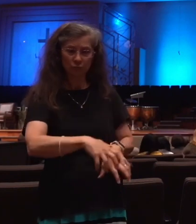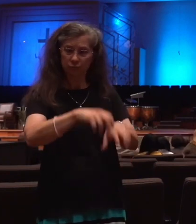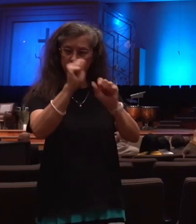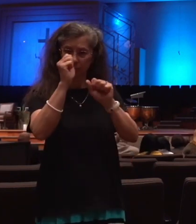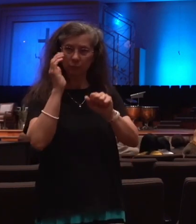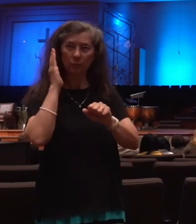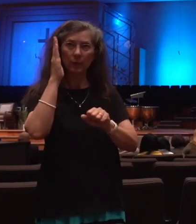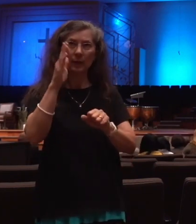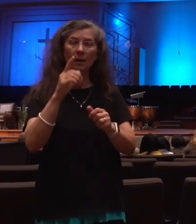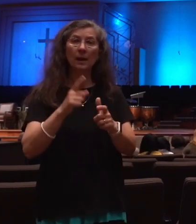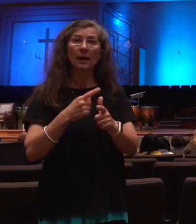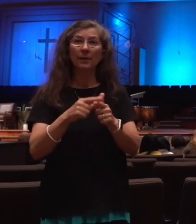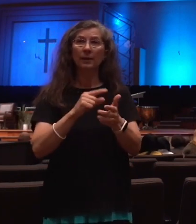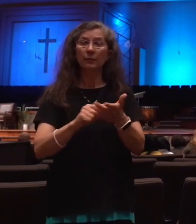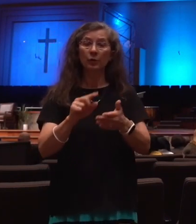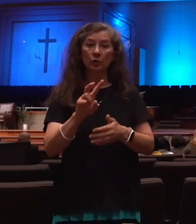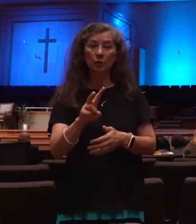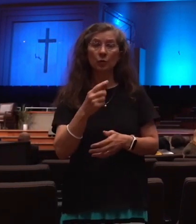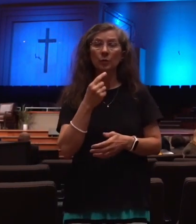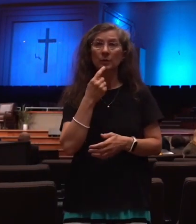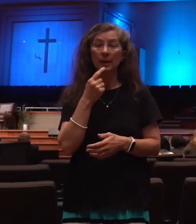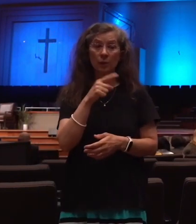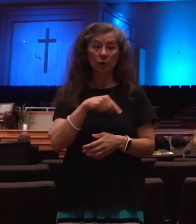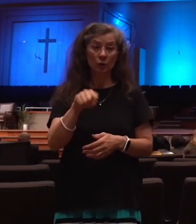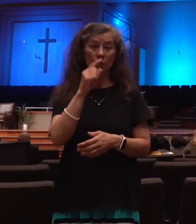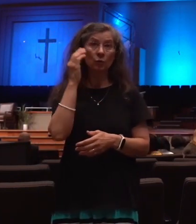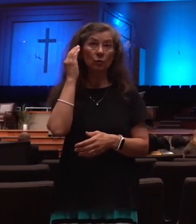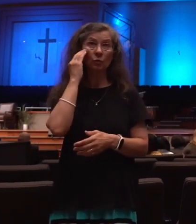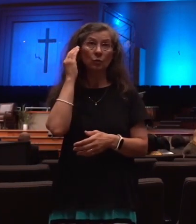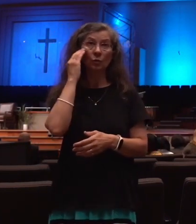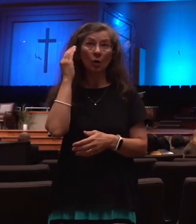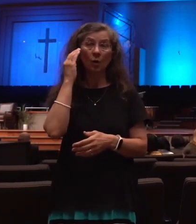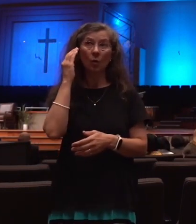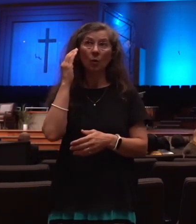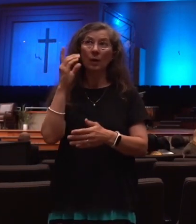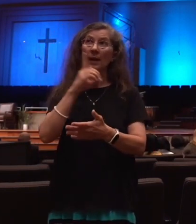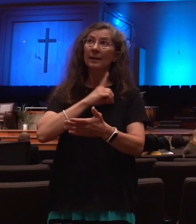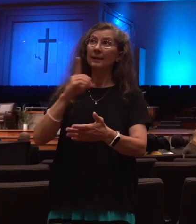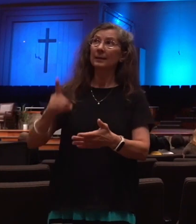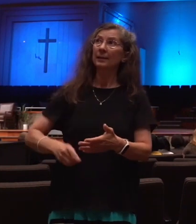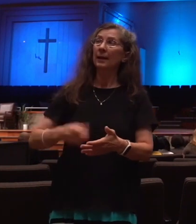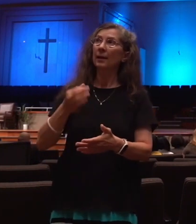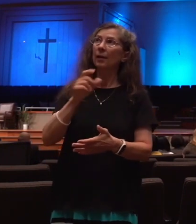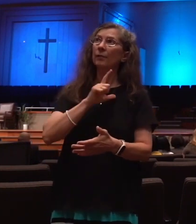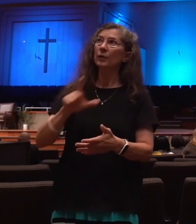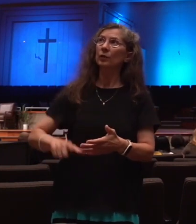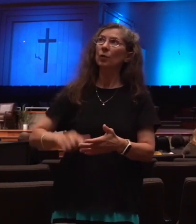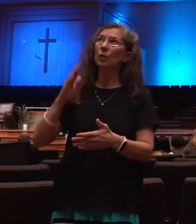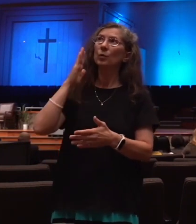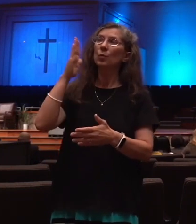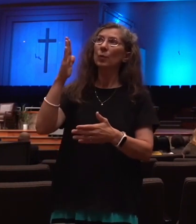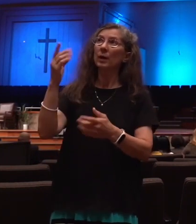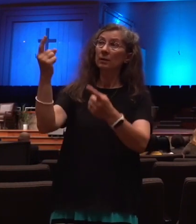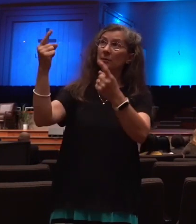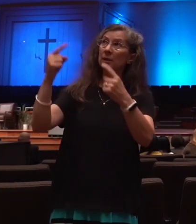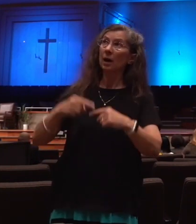five, he says, for yourselves know perfectly that the day of the Lord so cometh as a thief in the night. It will come